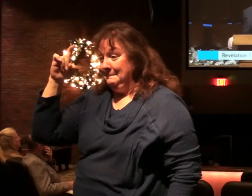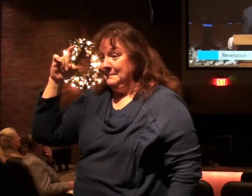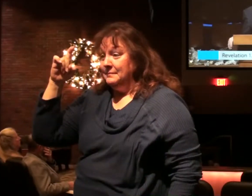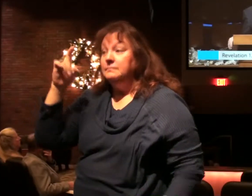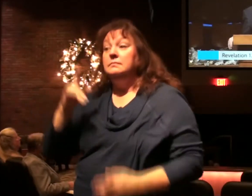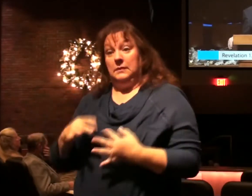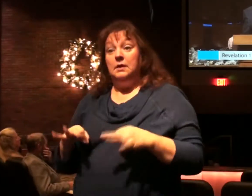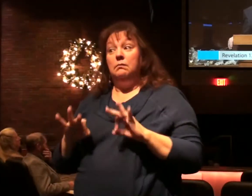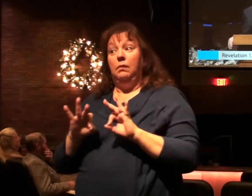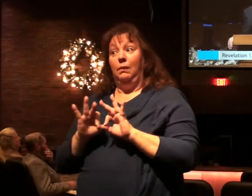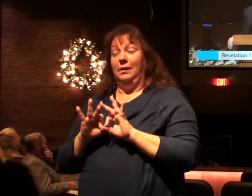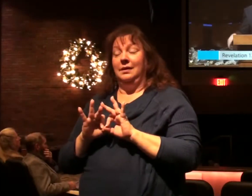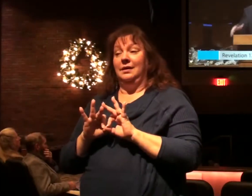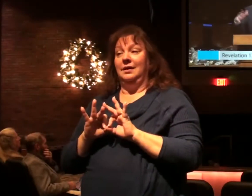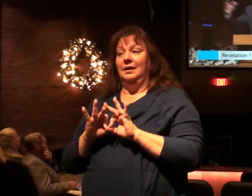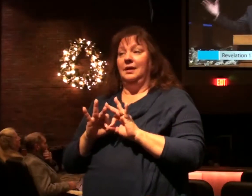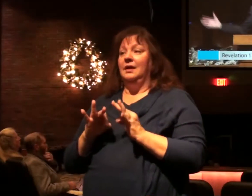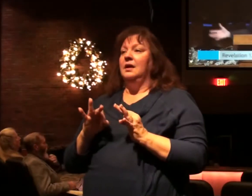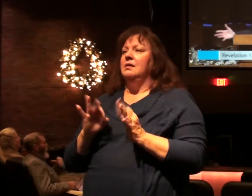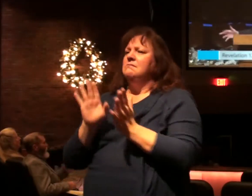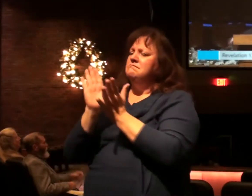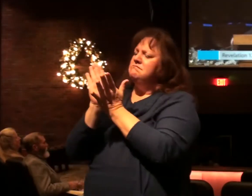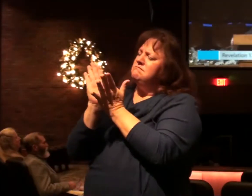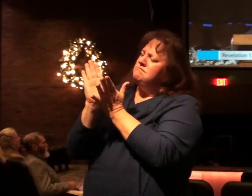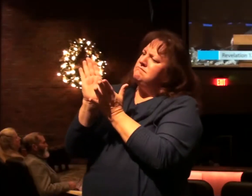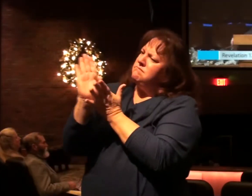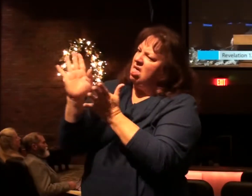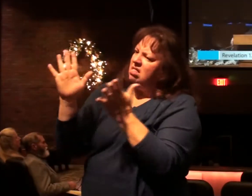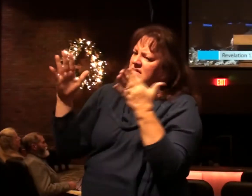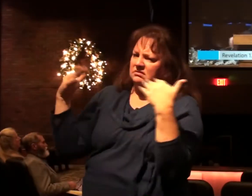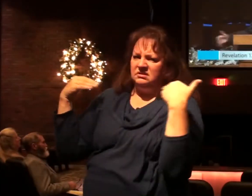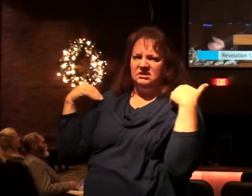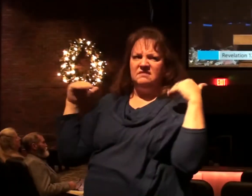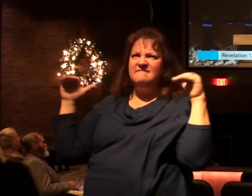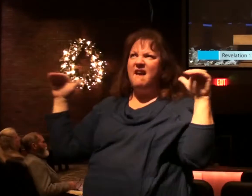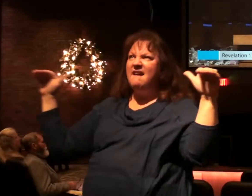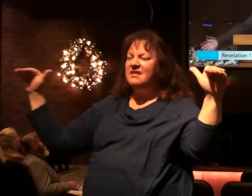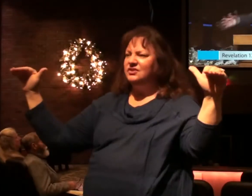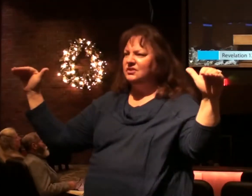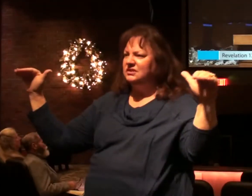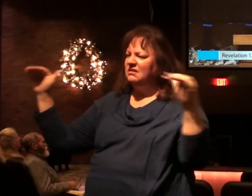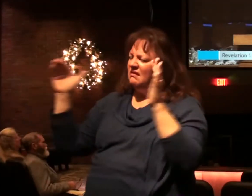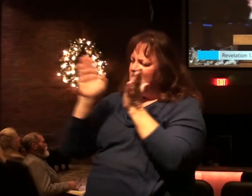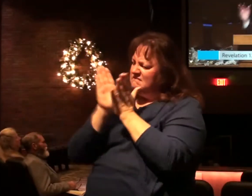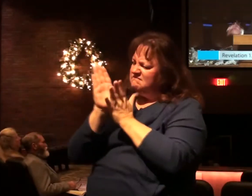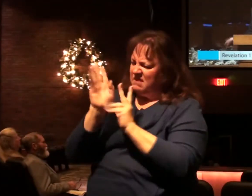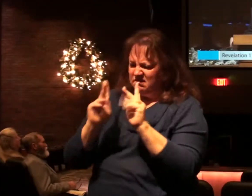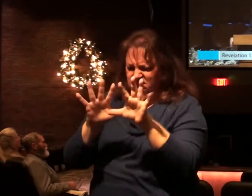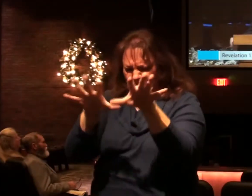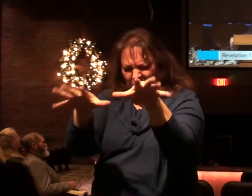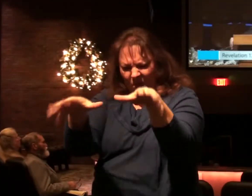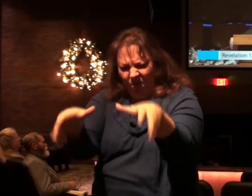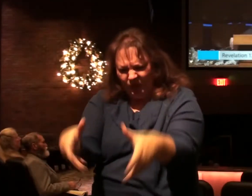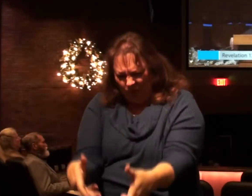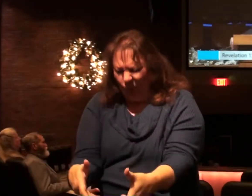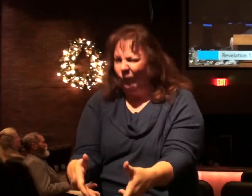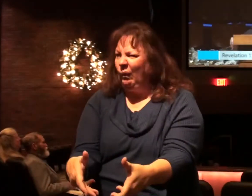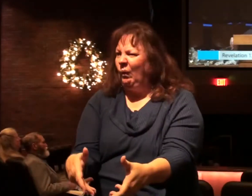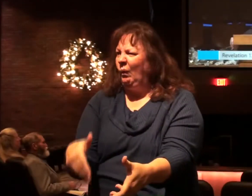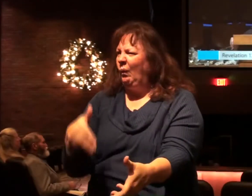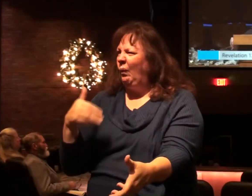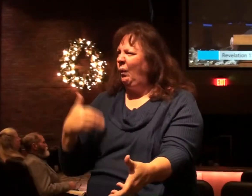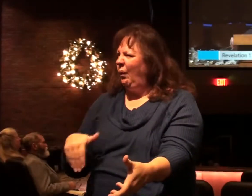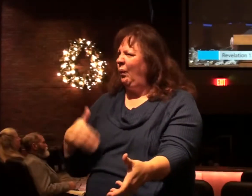This is important. With perhaps billions of angels and billions of people on the face of the earth,